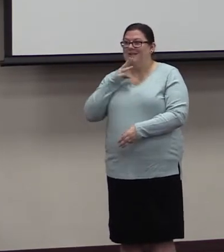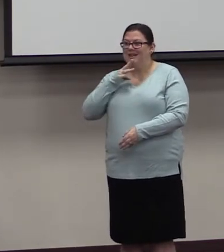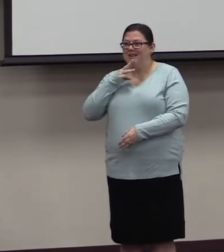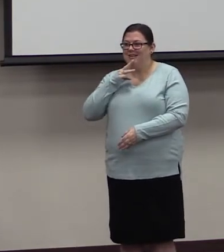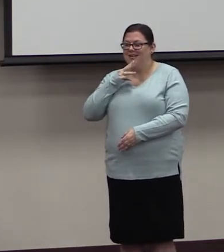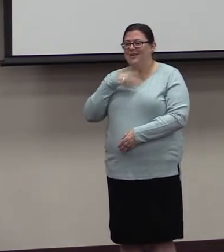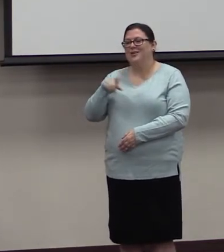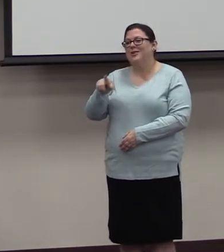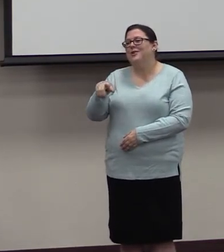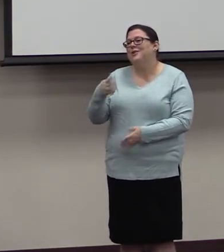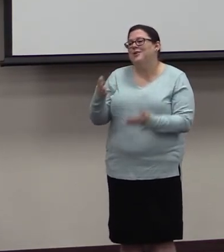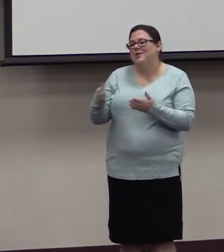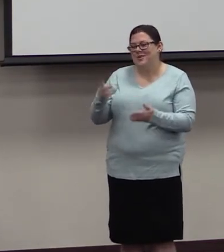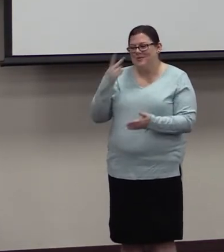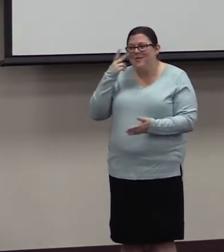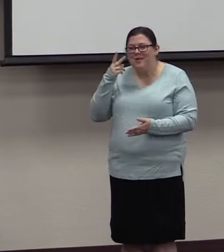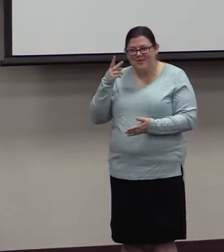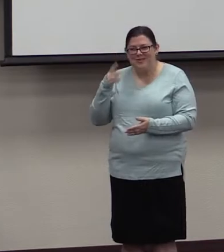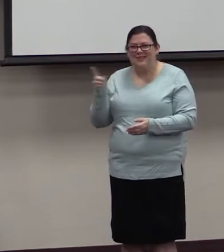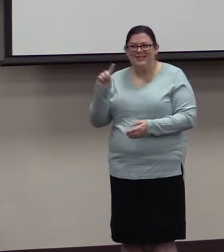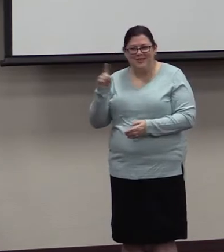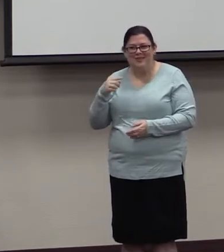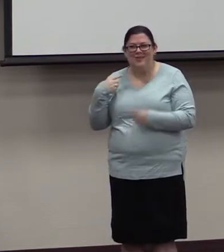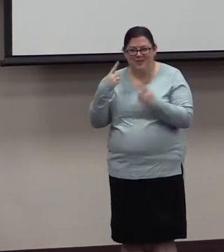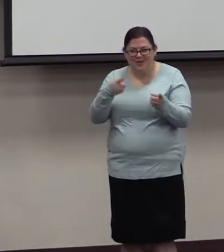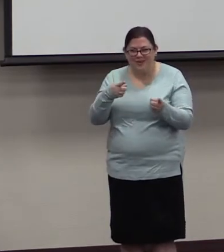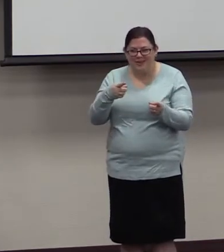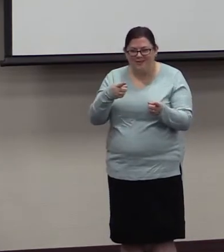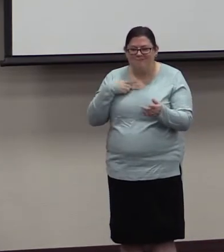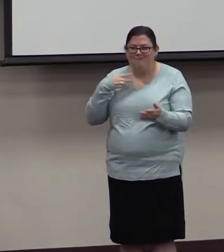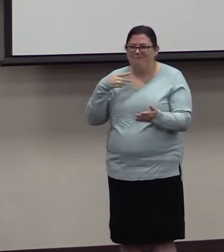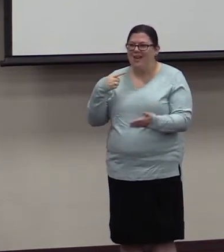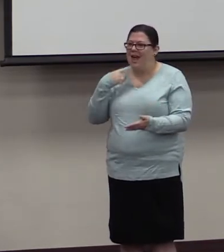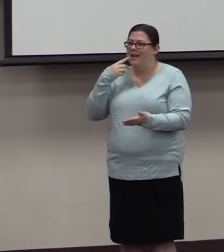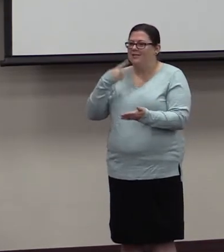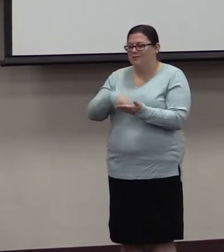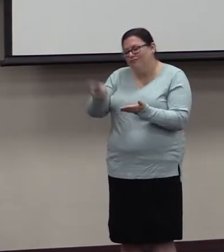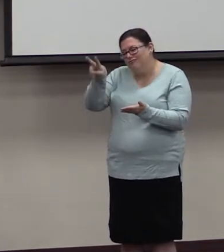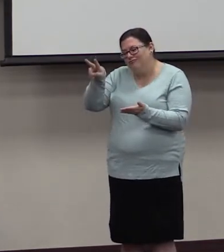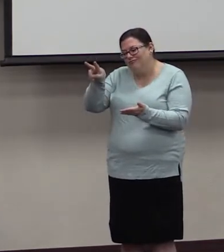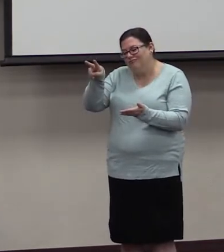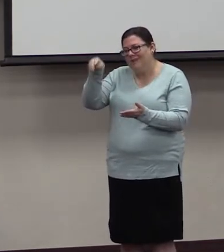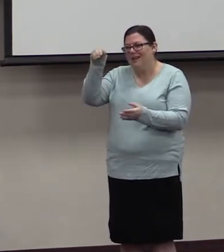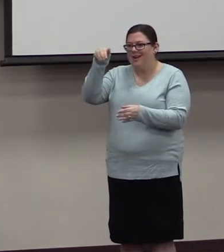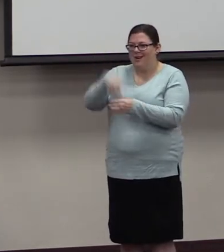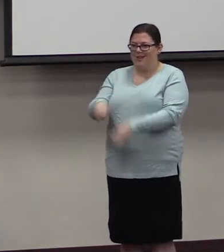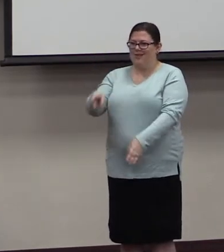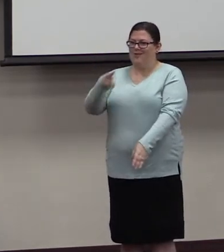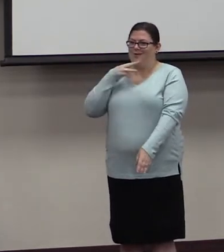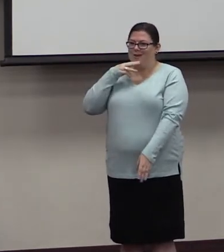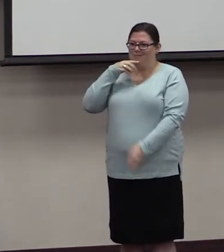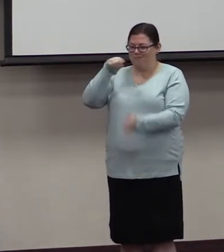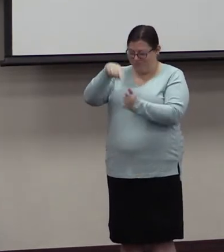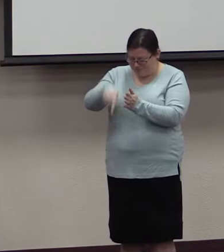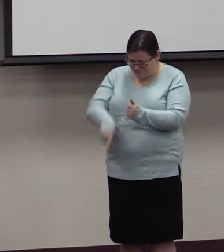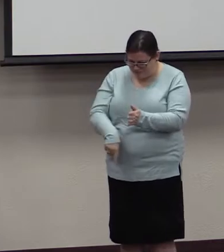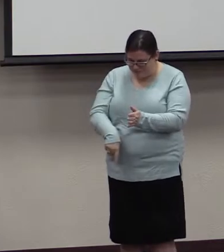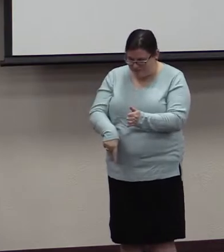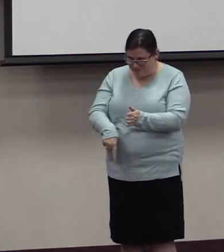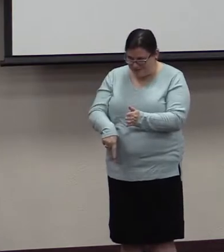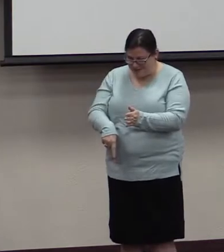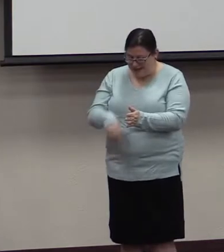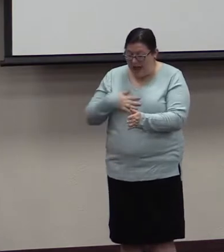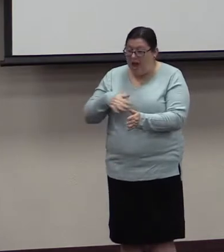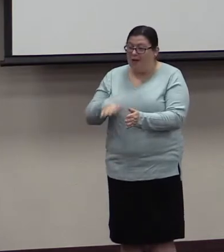going, I slip, splash, right into the water, straight down to the bottom. As I'm floating